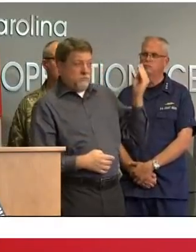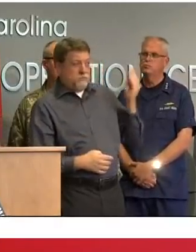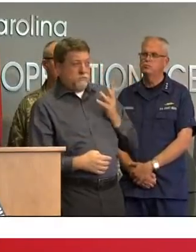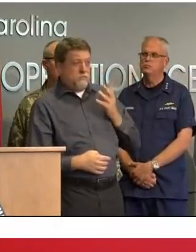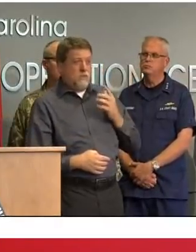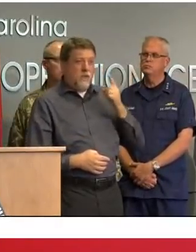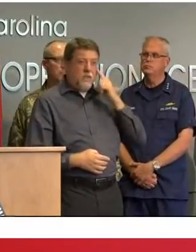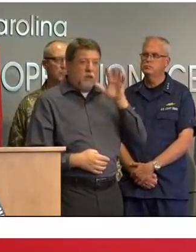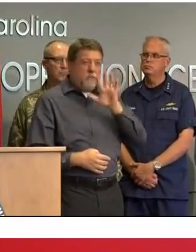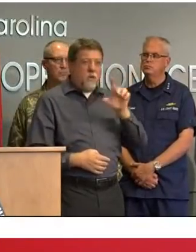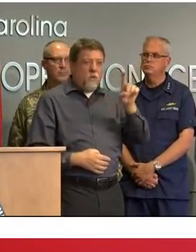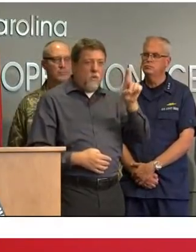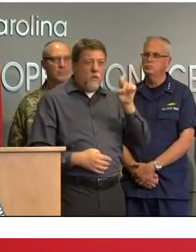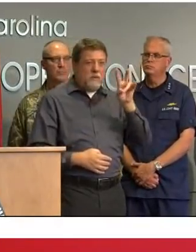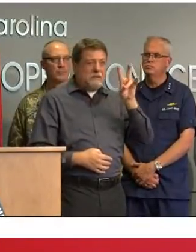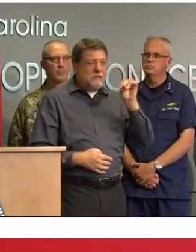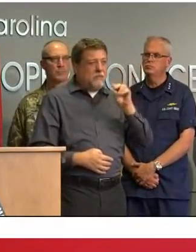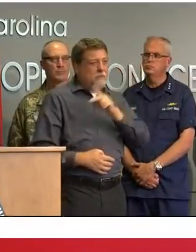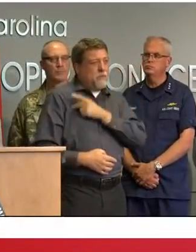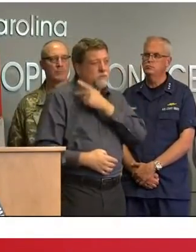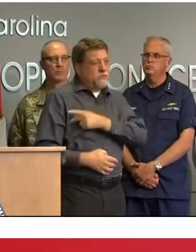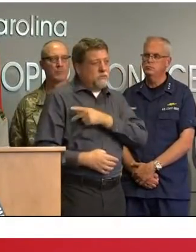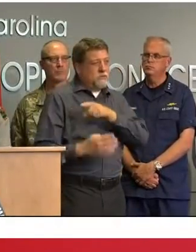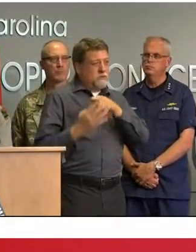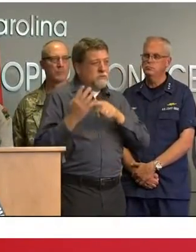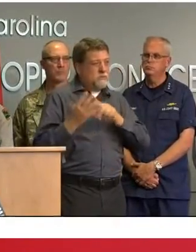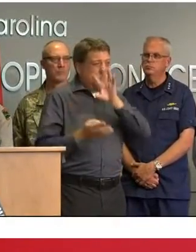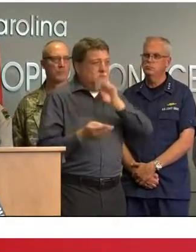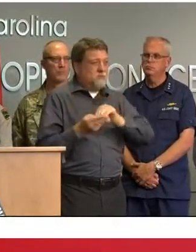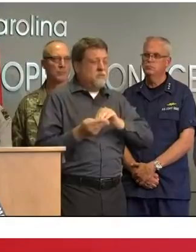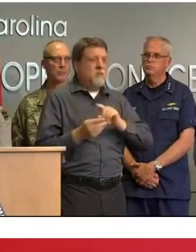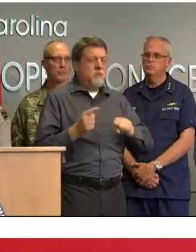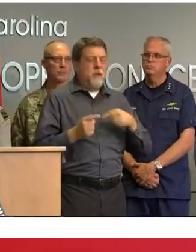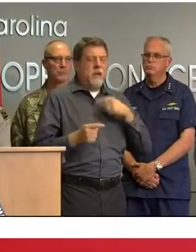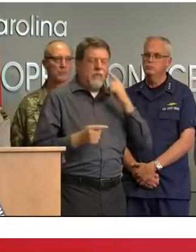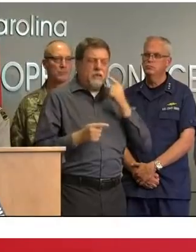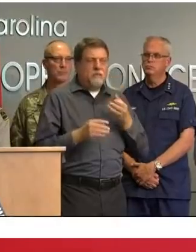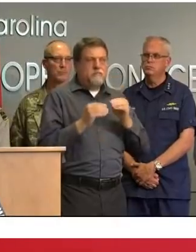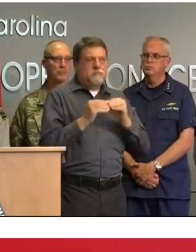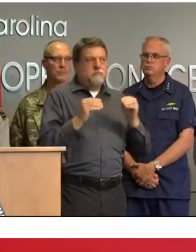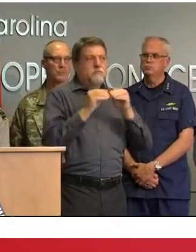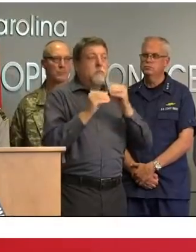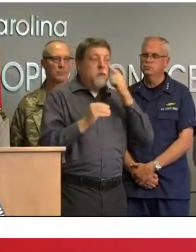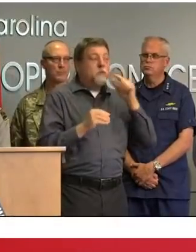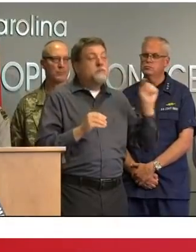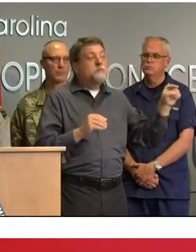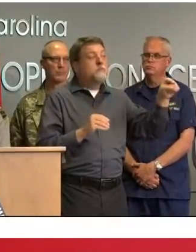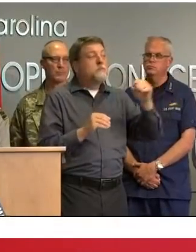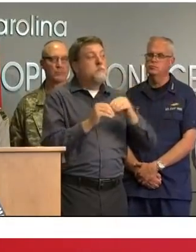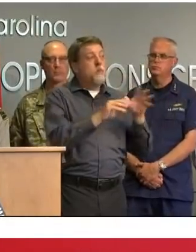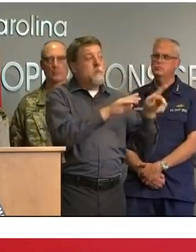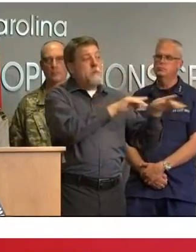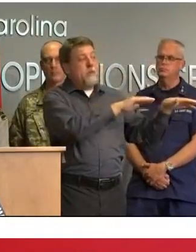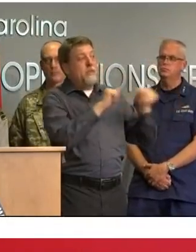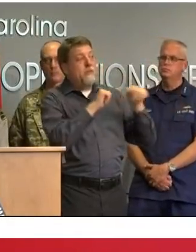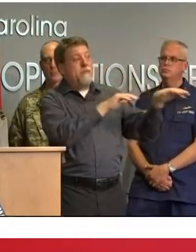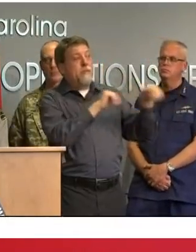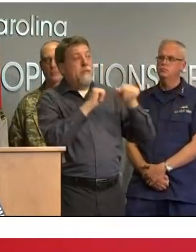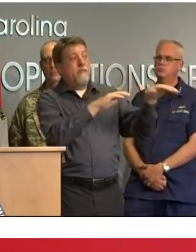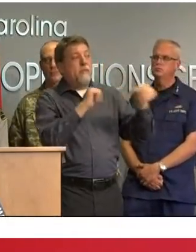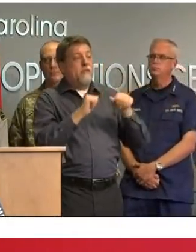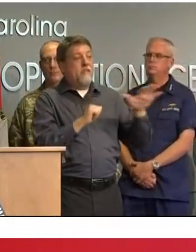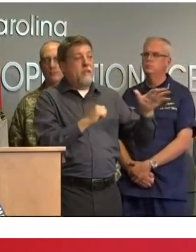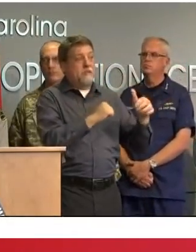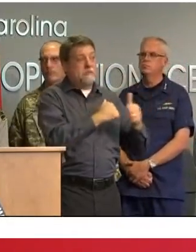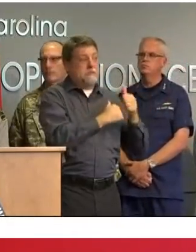least 170 patients but i think that number is growing as we've had some more evacuations we can get a better more